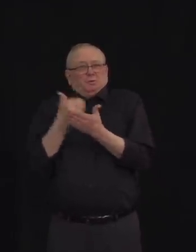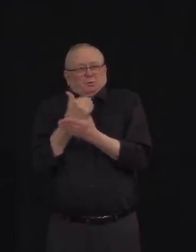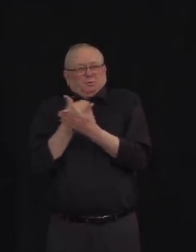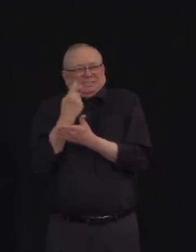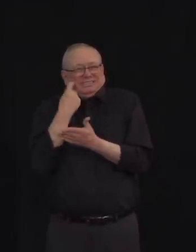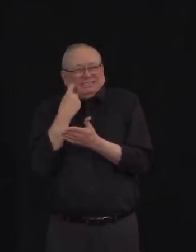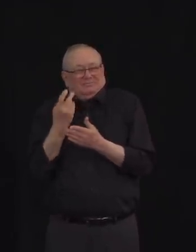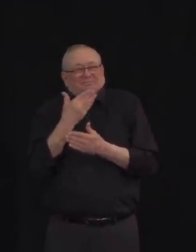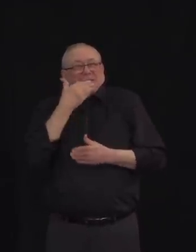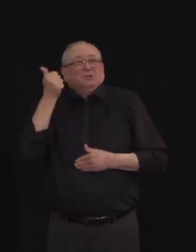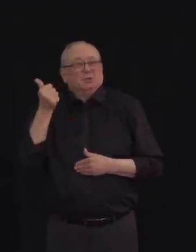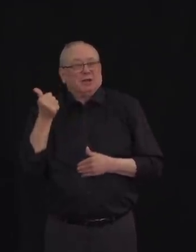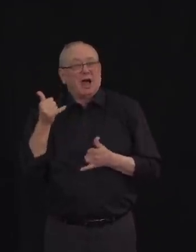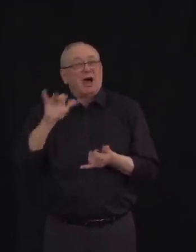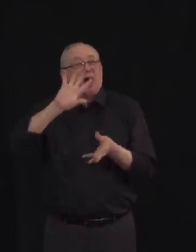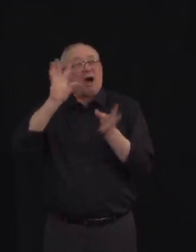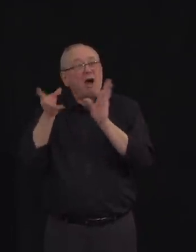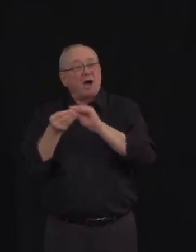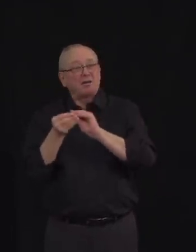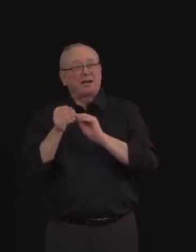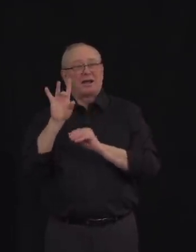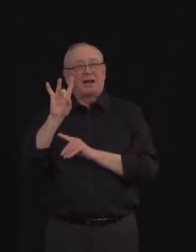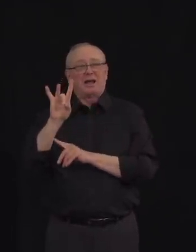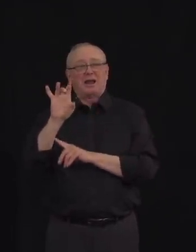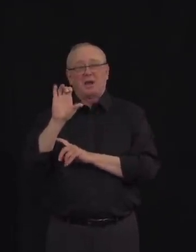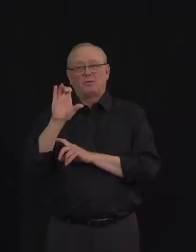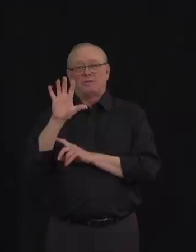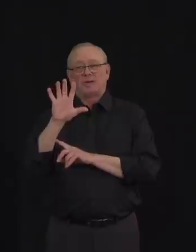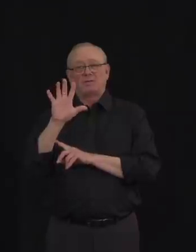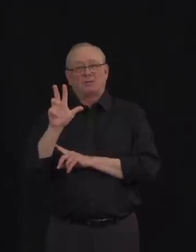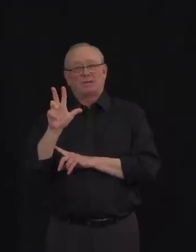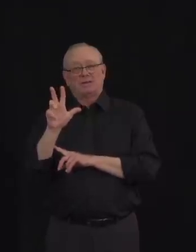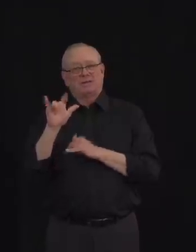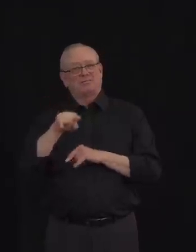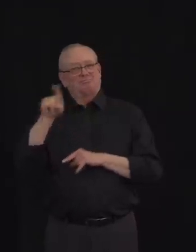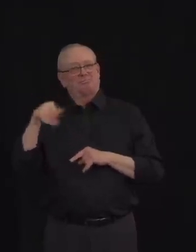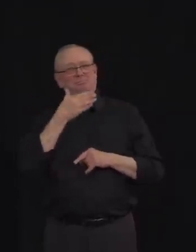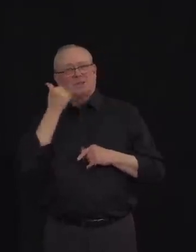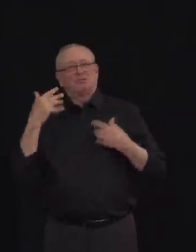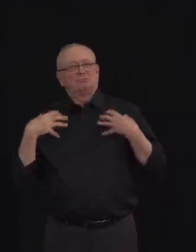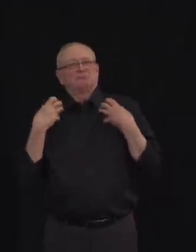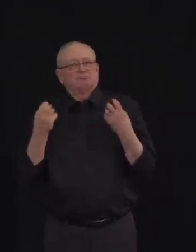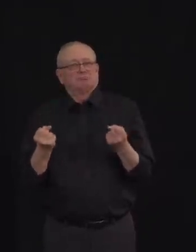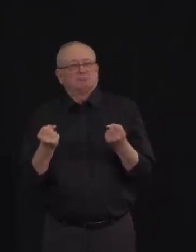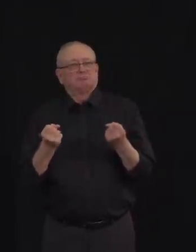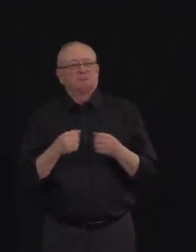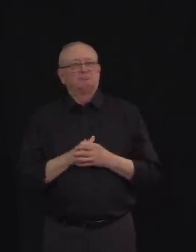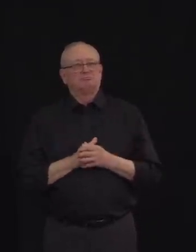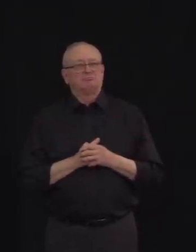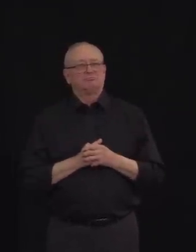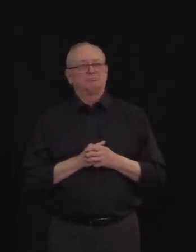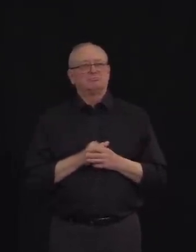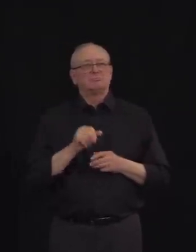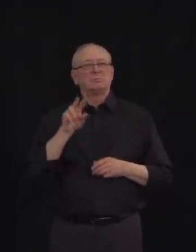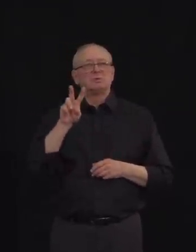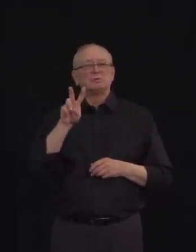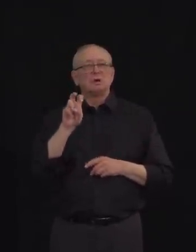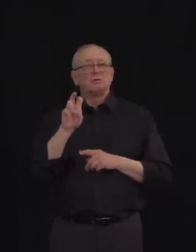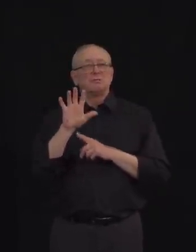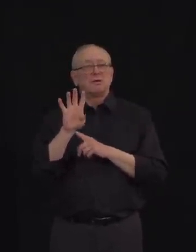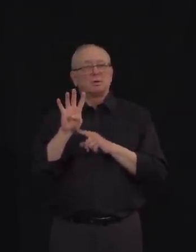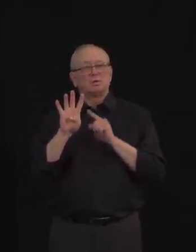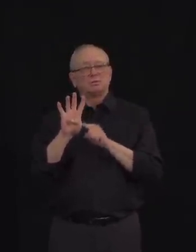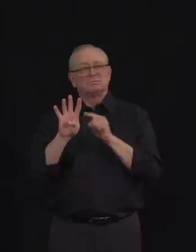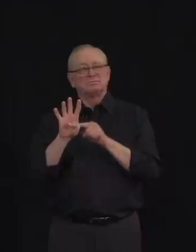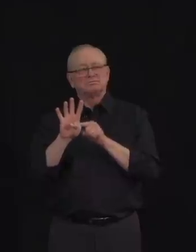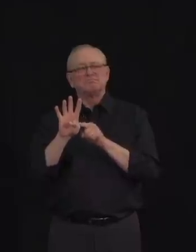suspect 254 of our total cases may be as a result of community transmission. Sadly, I must